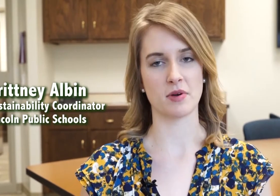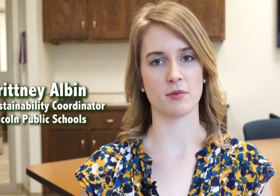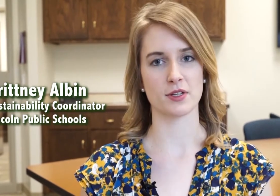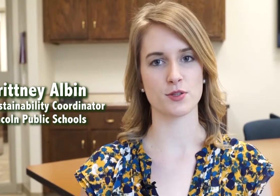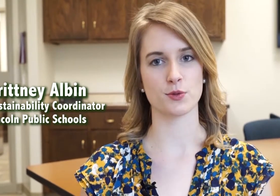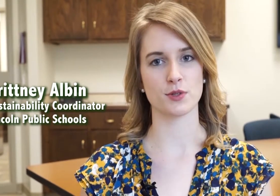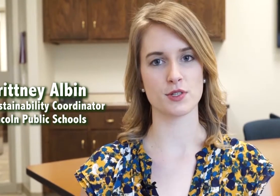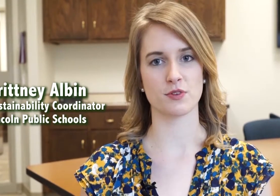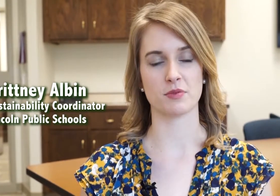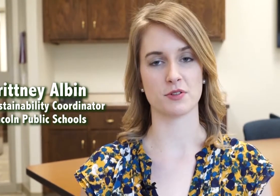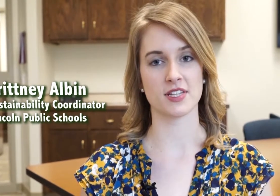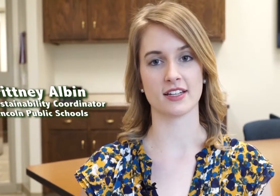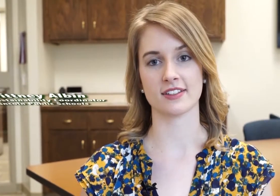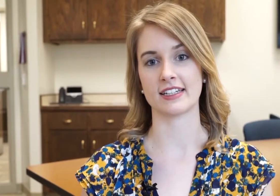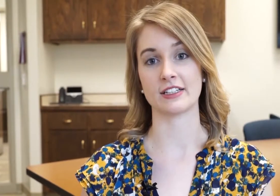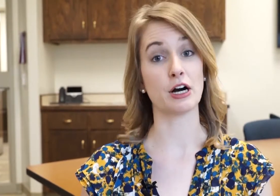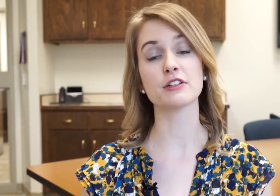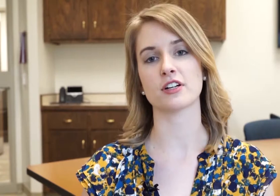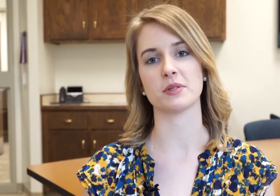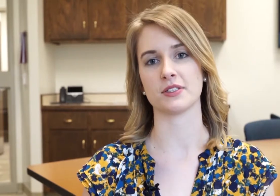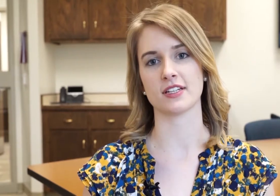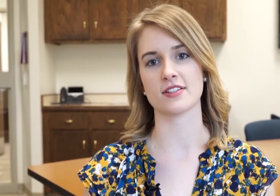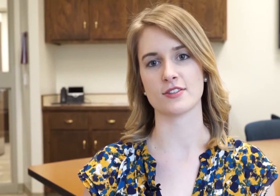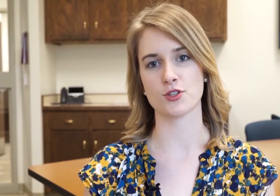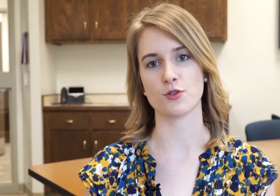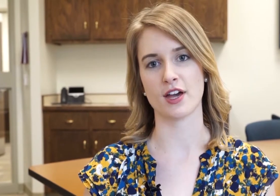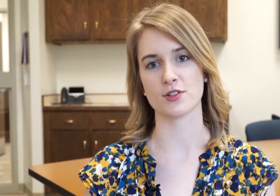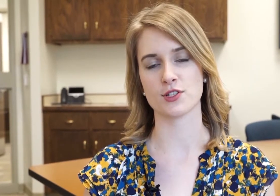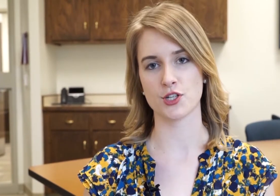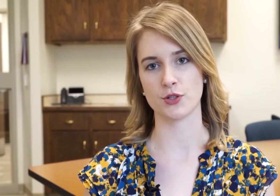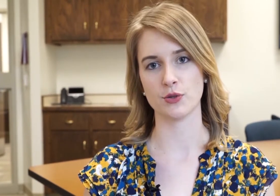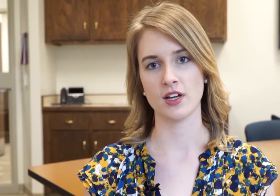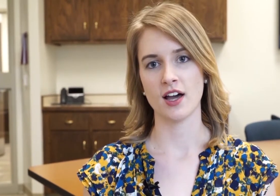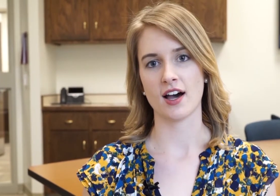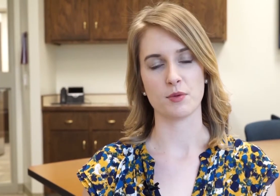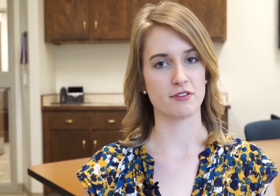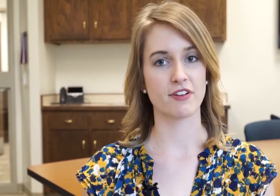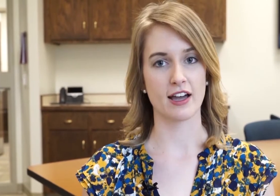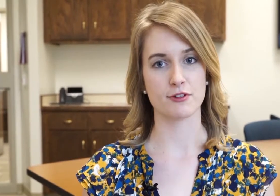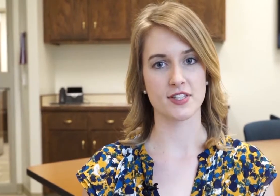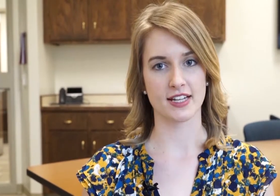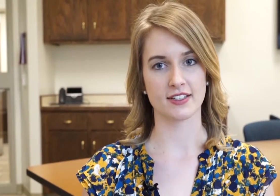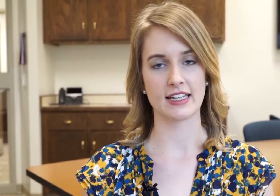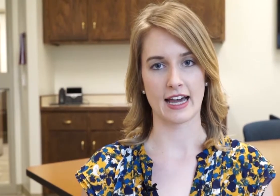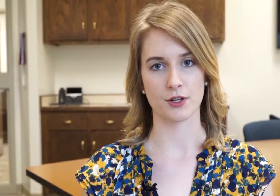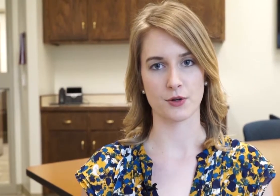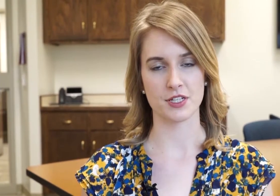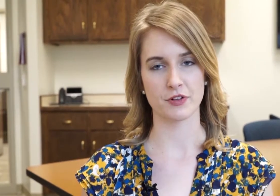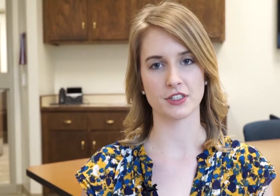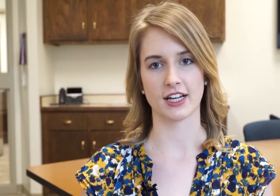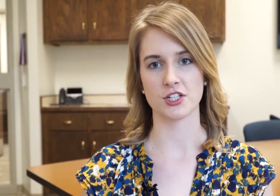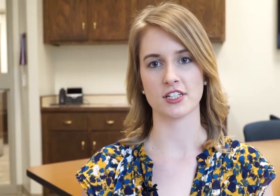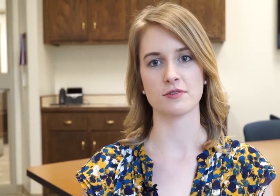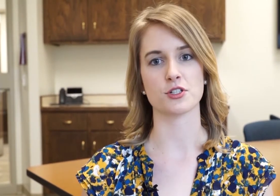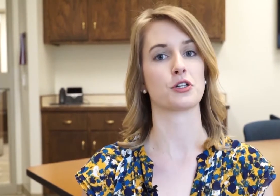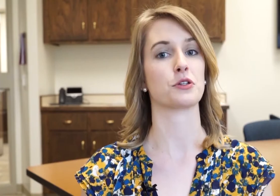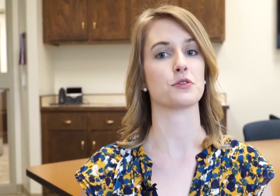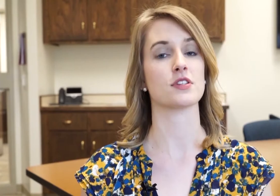Public Schools, we've been recycling in all of our buildings since 2002. We have five recycling categories for collection, which includes